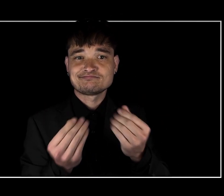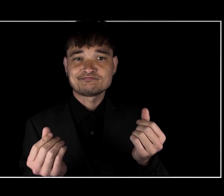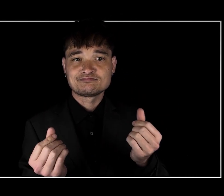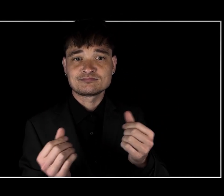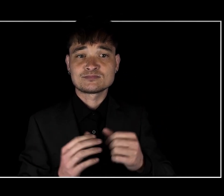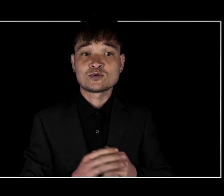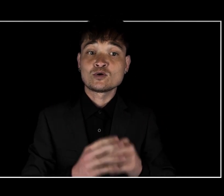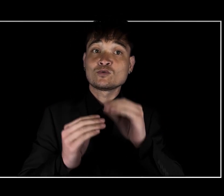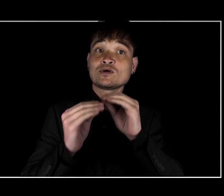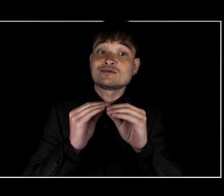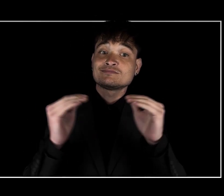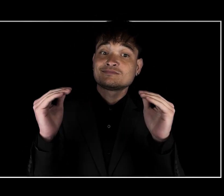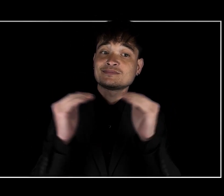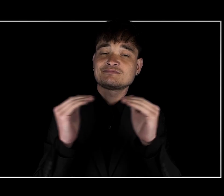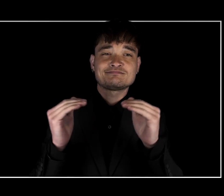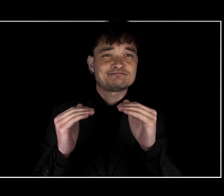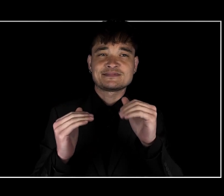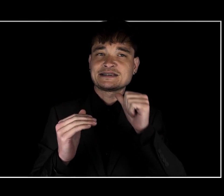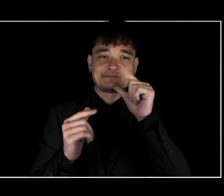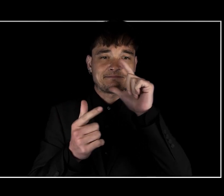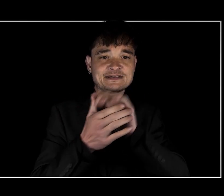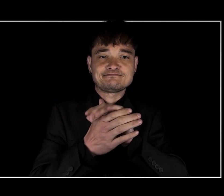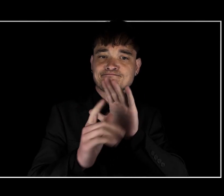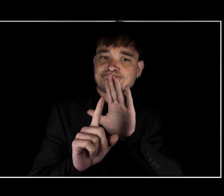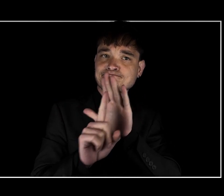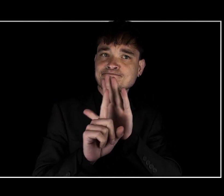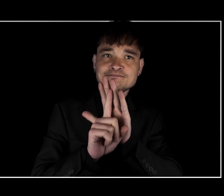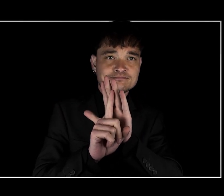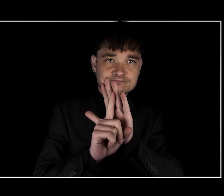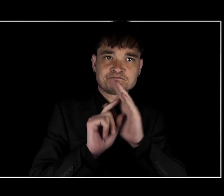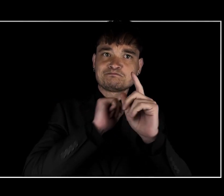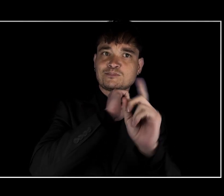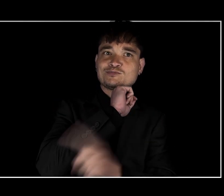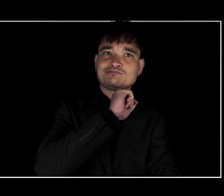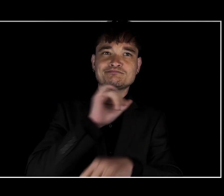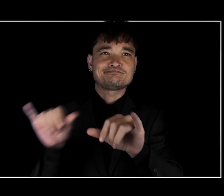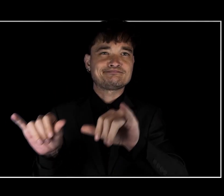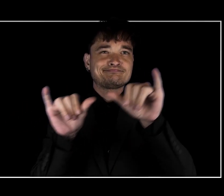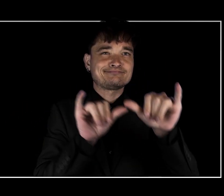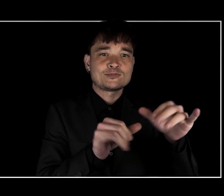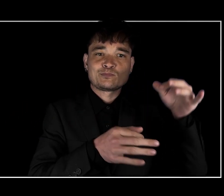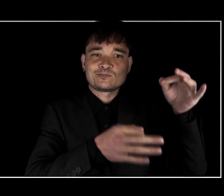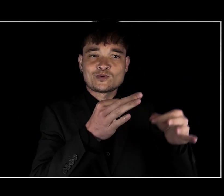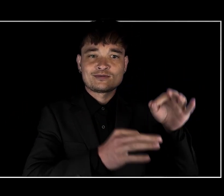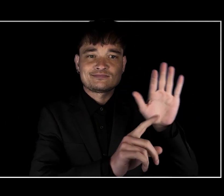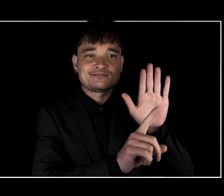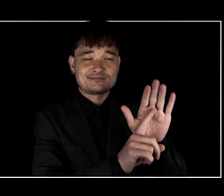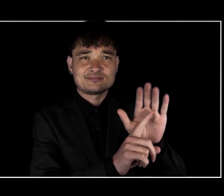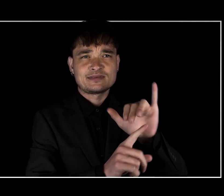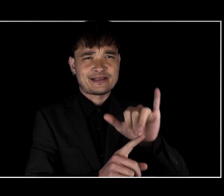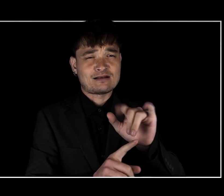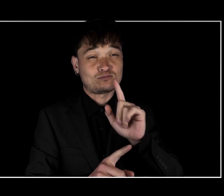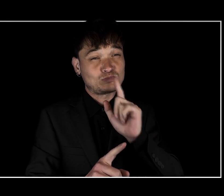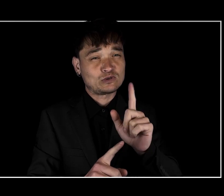Restorative justice does not use punishment like the courts do, and it's worth learning more about.